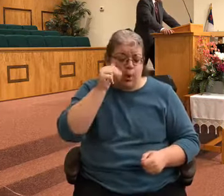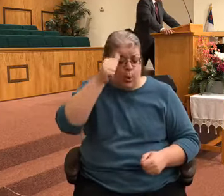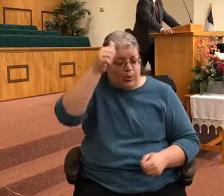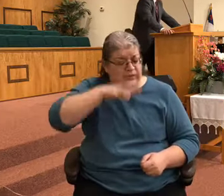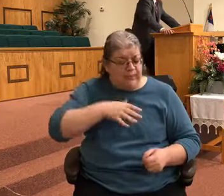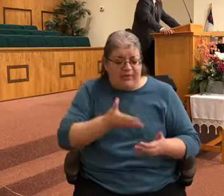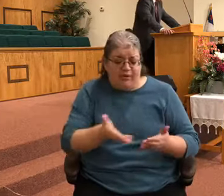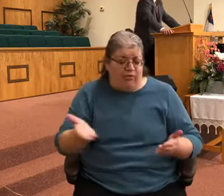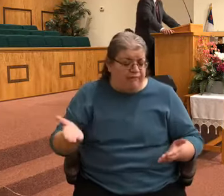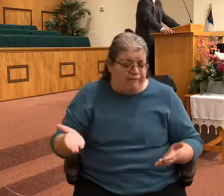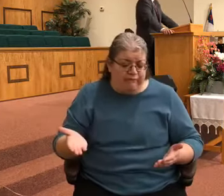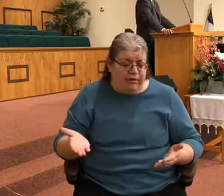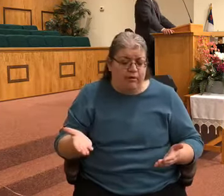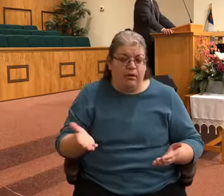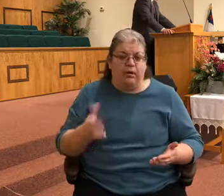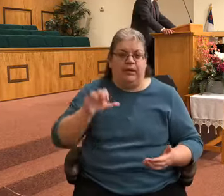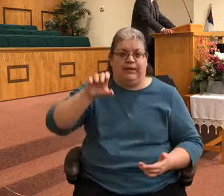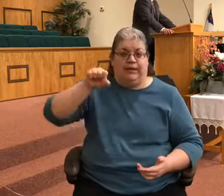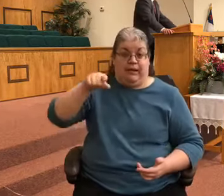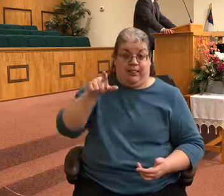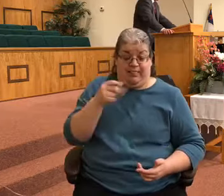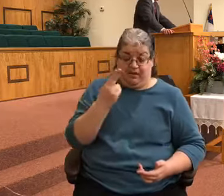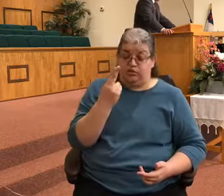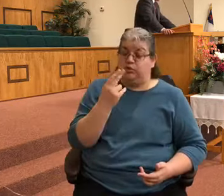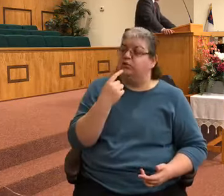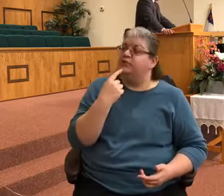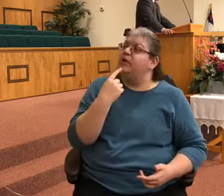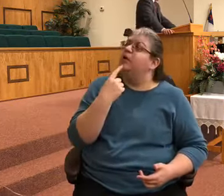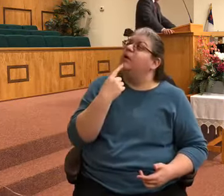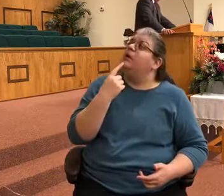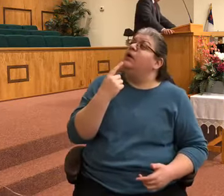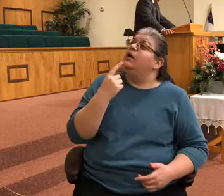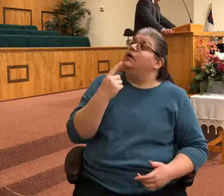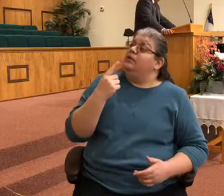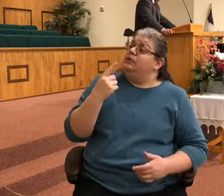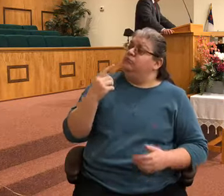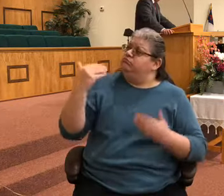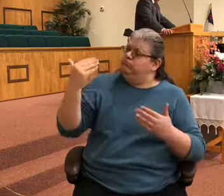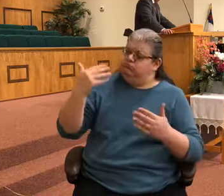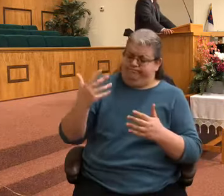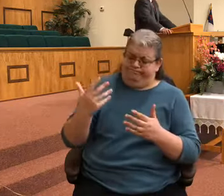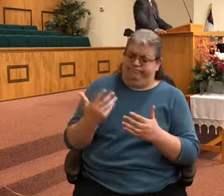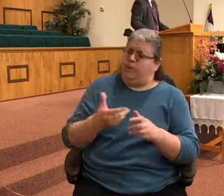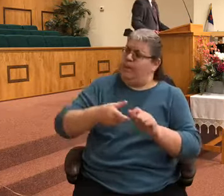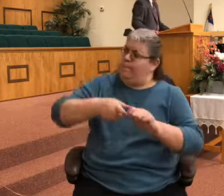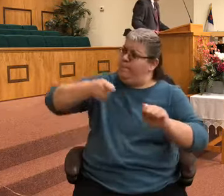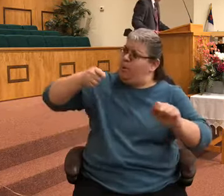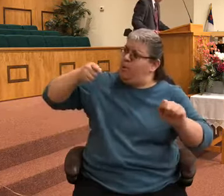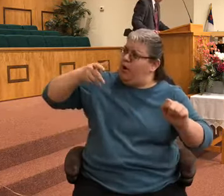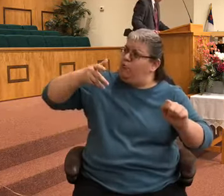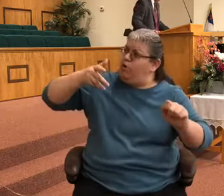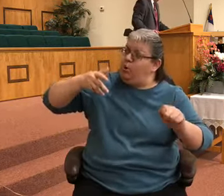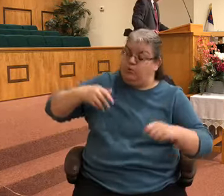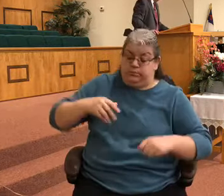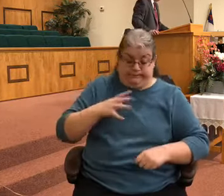And Elisha said unto him, Take bow and arrows. And he took unto him bow and arrows.